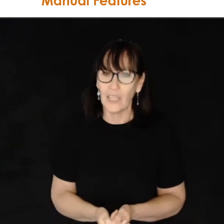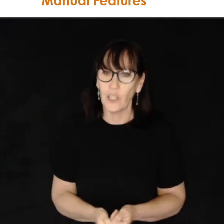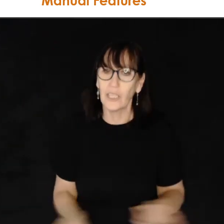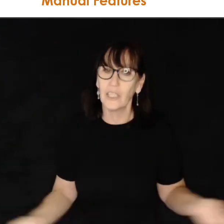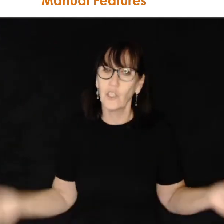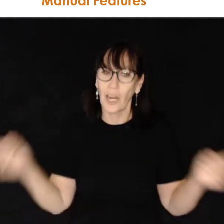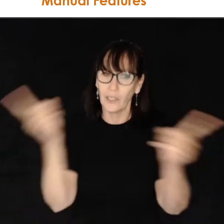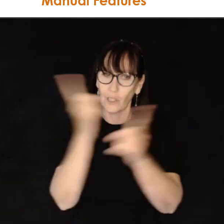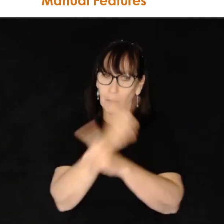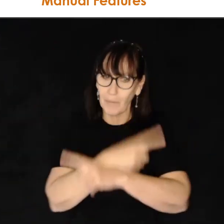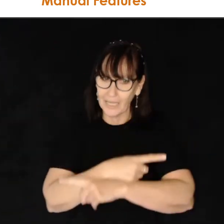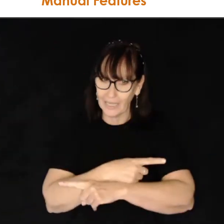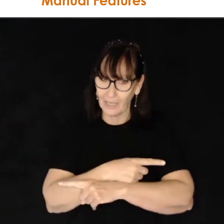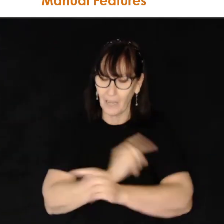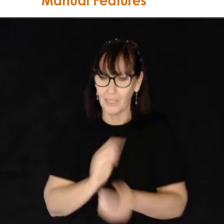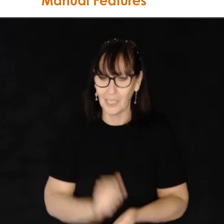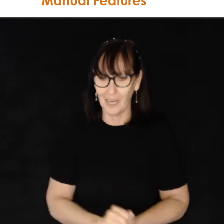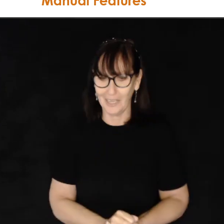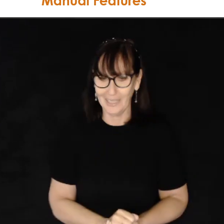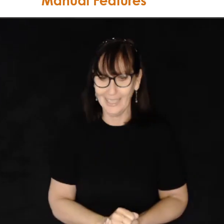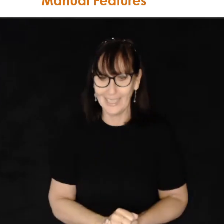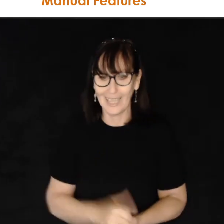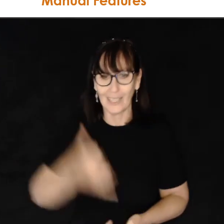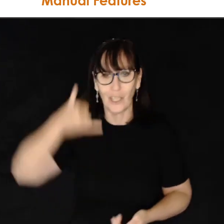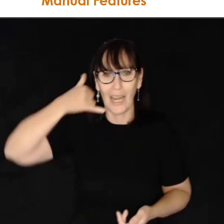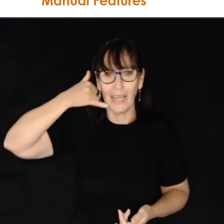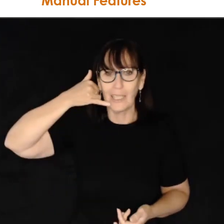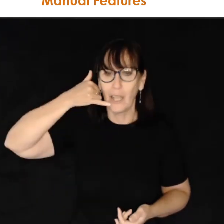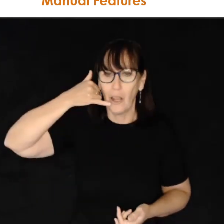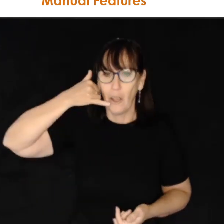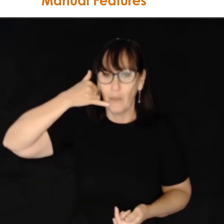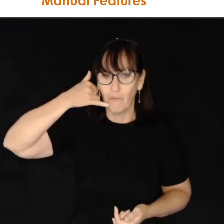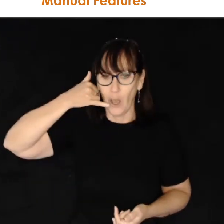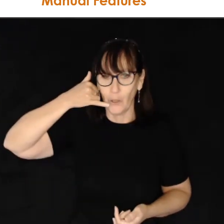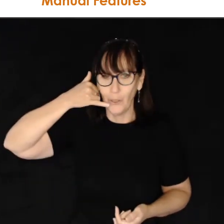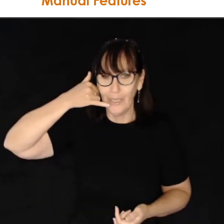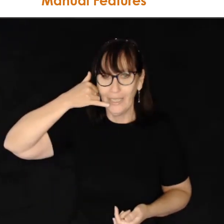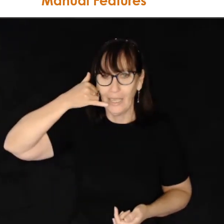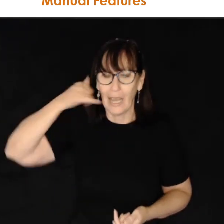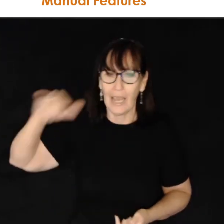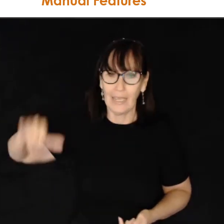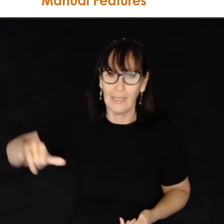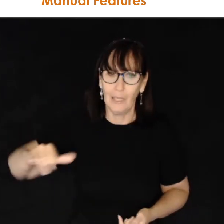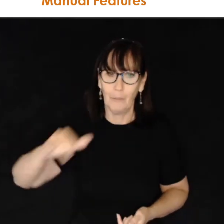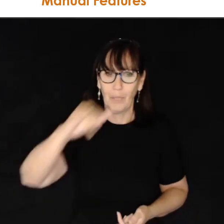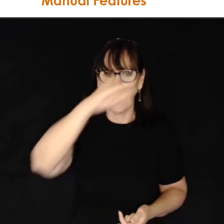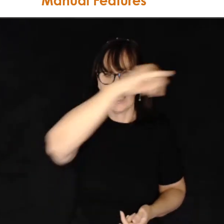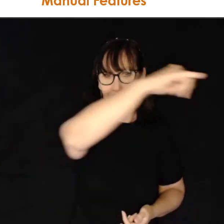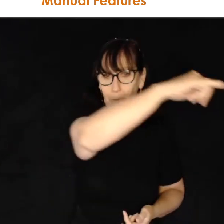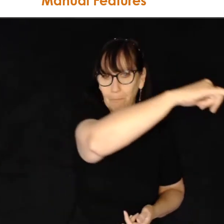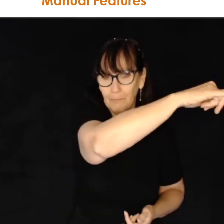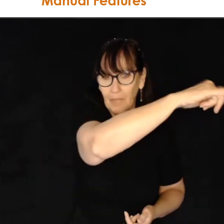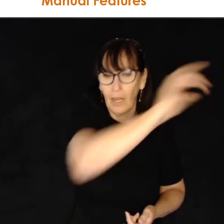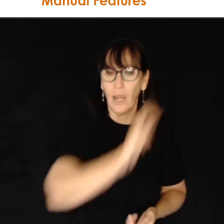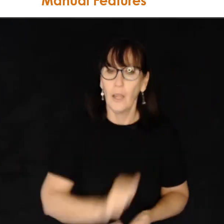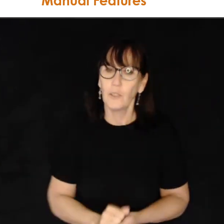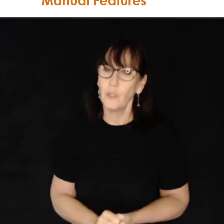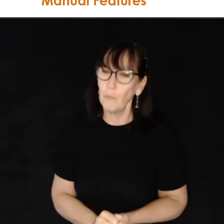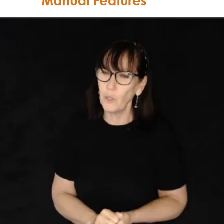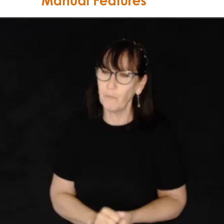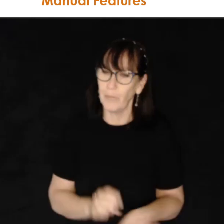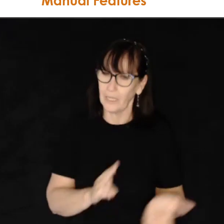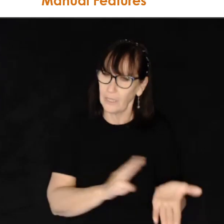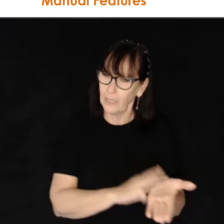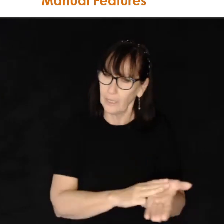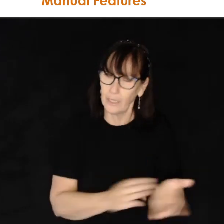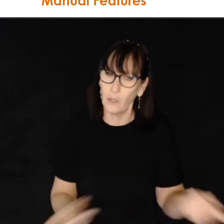Location can change the meaning of a sign such as phone and plane. The